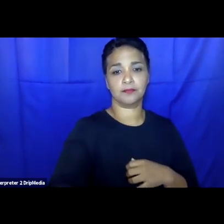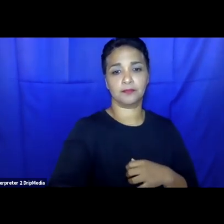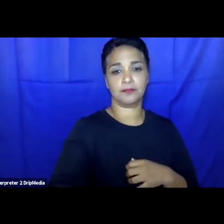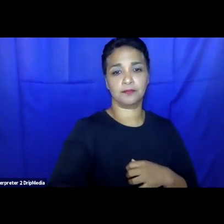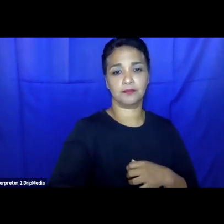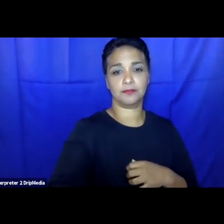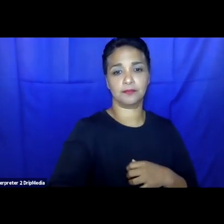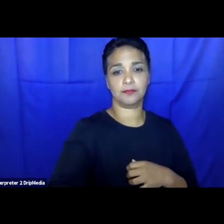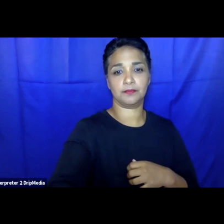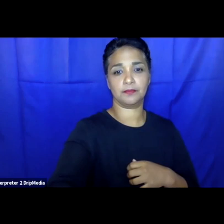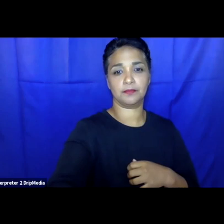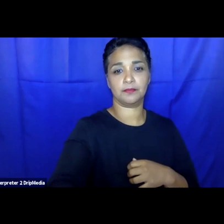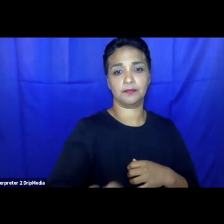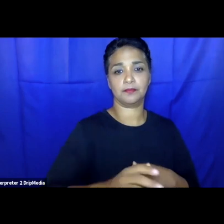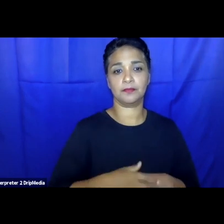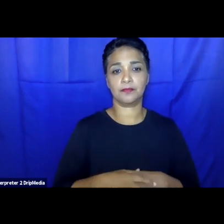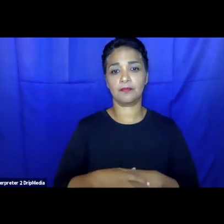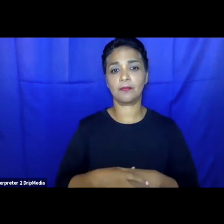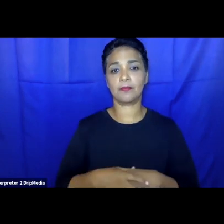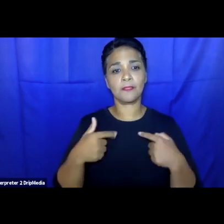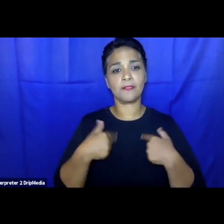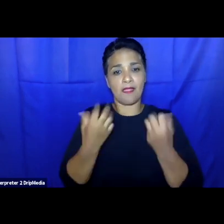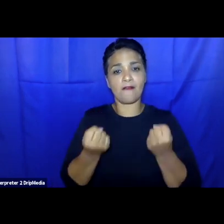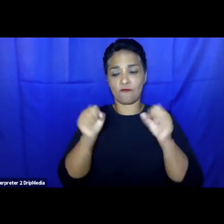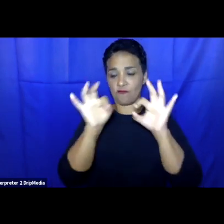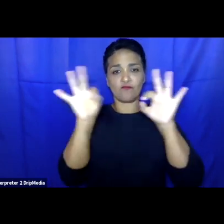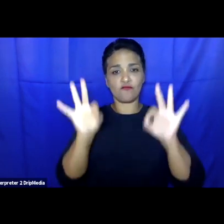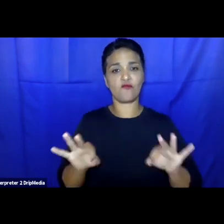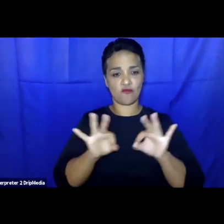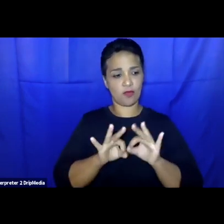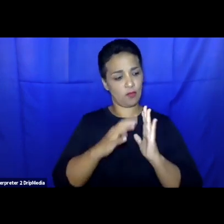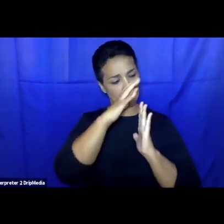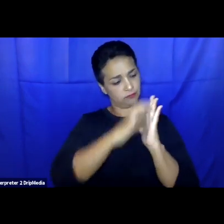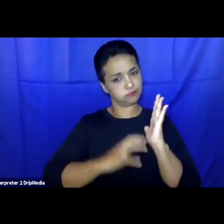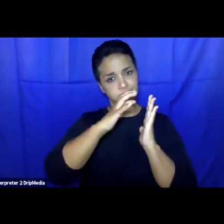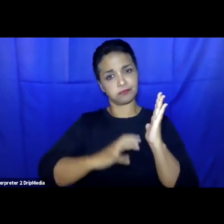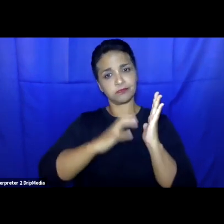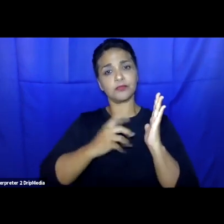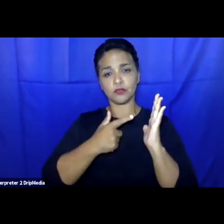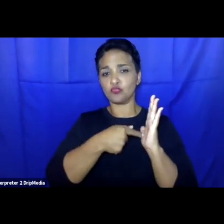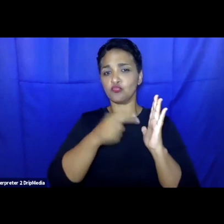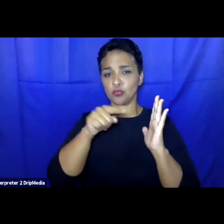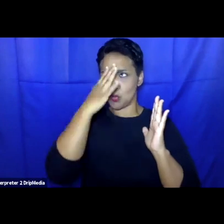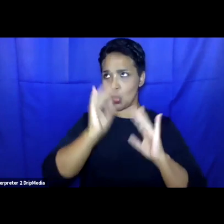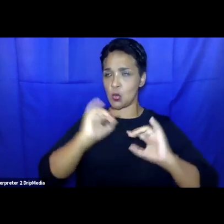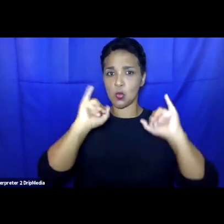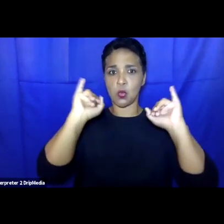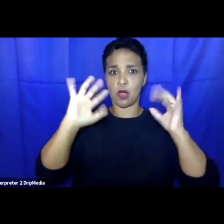measures with a durable framework that is able to work both in normal times and in times of crisis. The pact